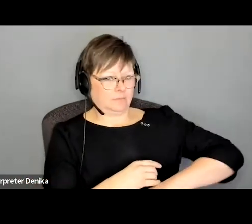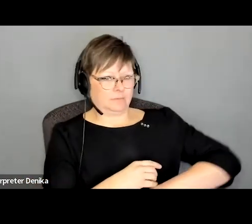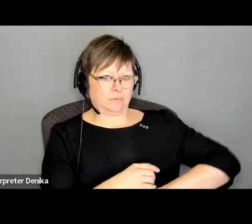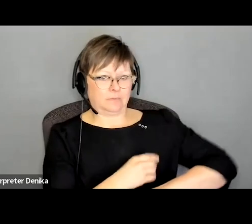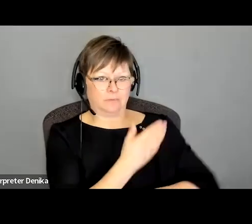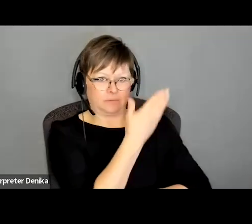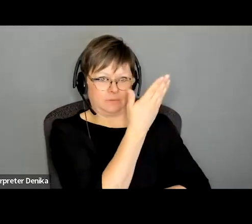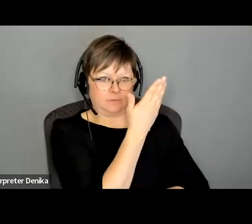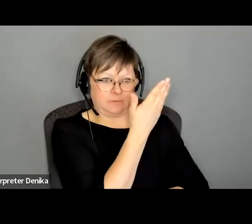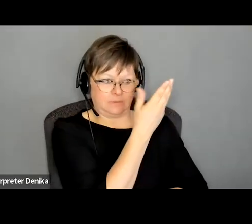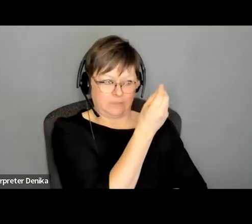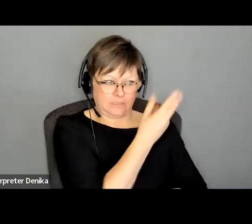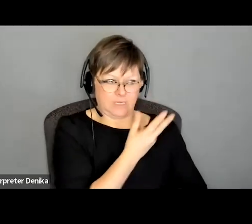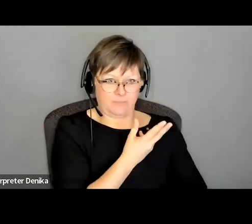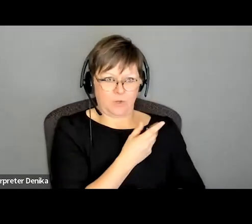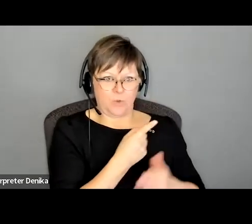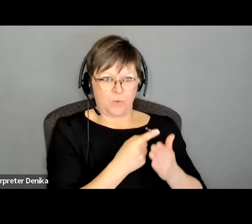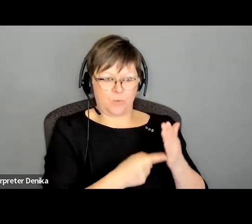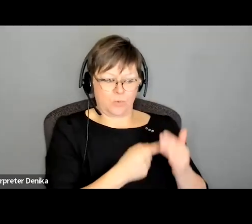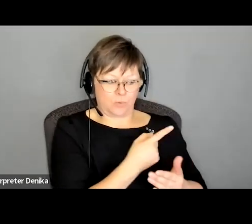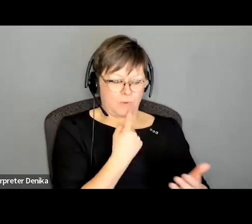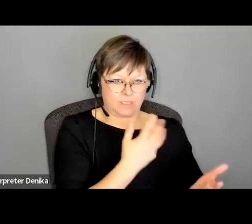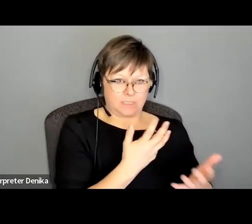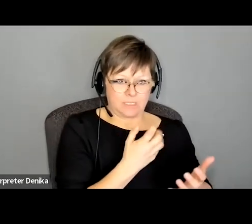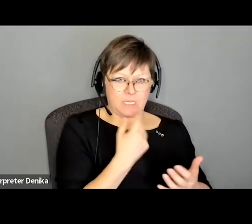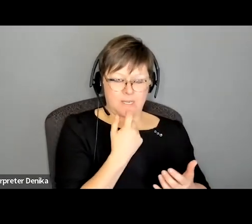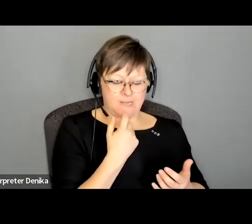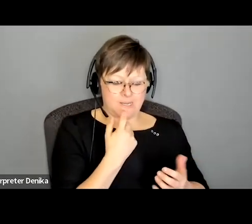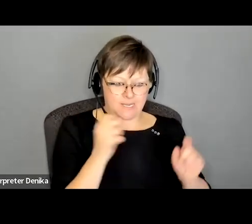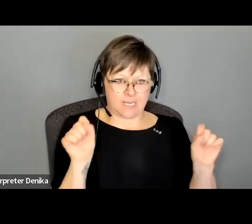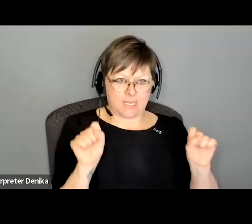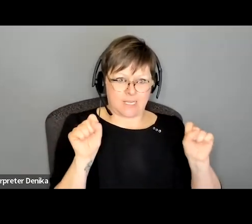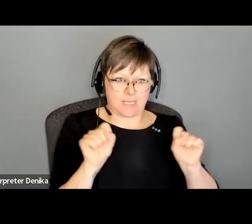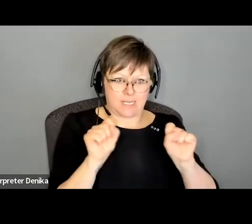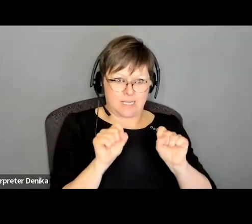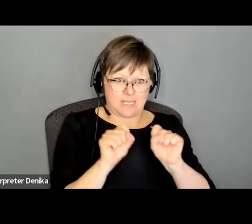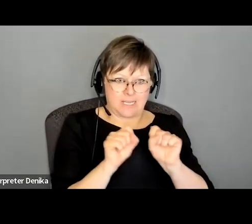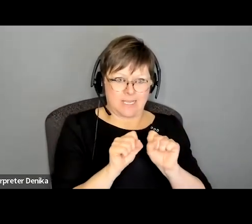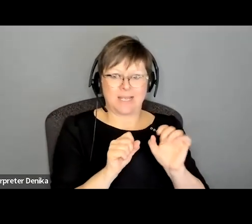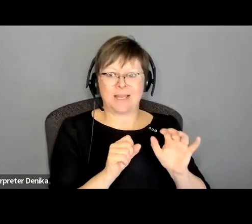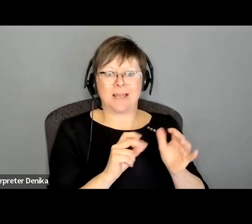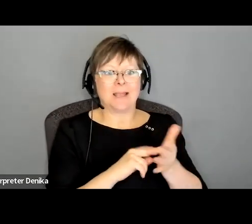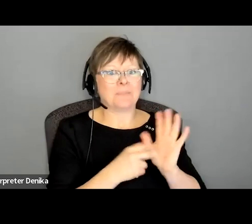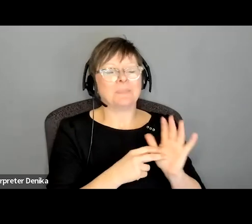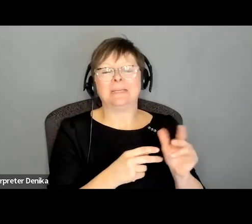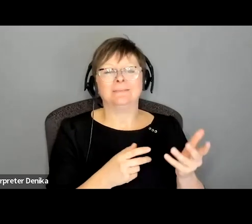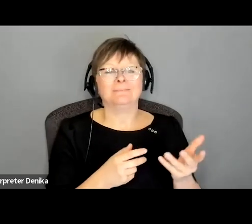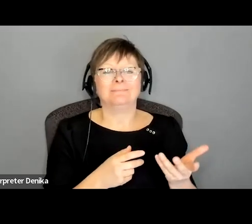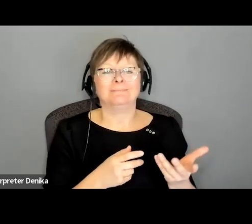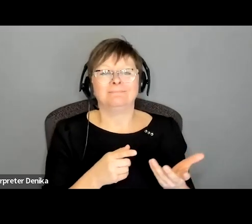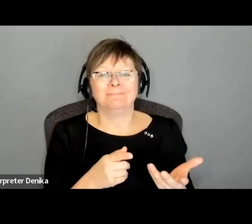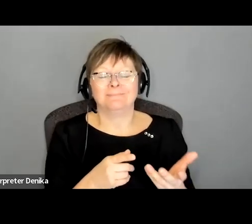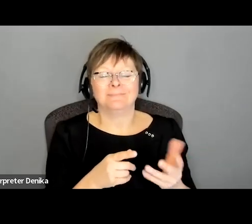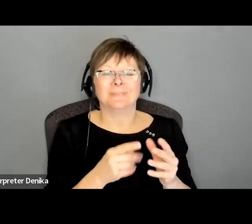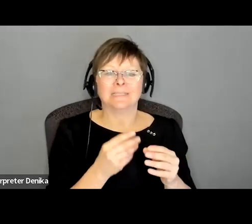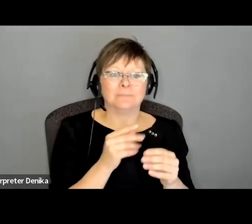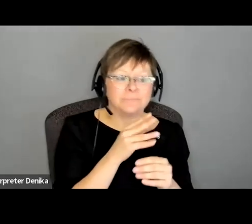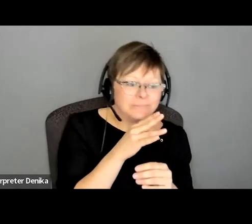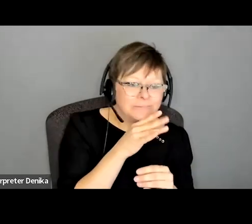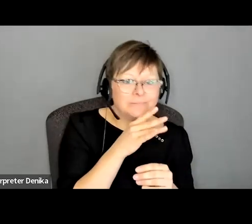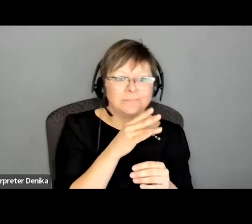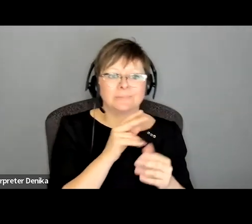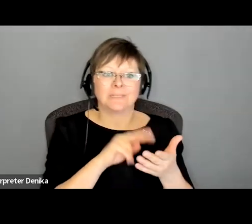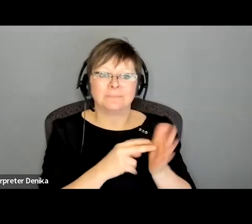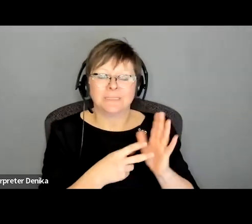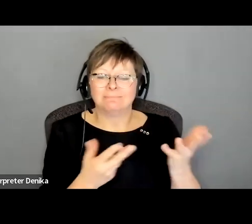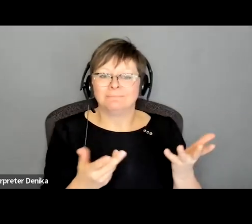what you want to say right here and we just kept doing it closer and closer so that you learn not to project it as much because it was going on camera and